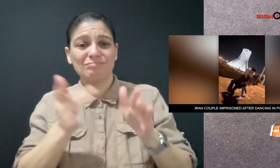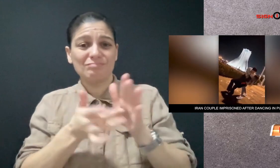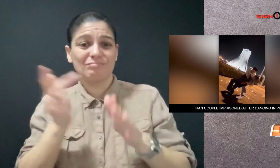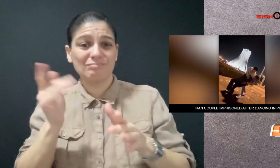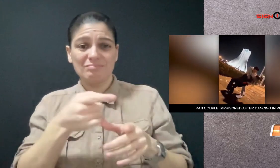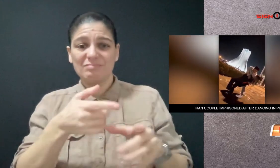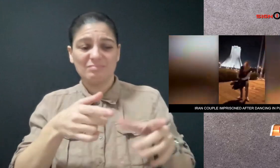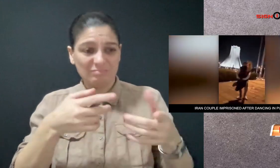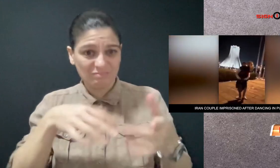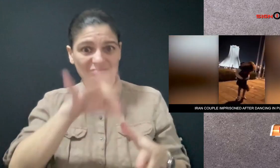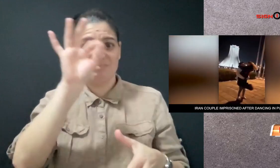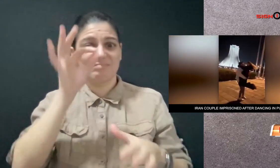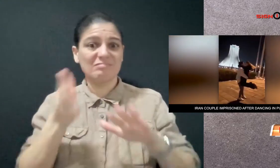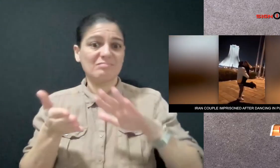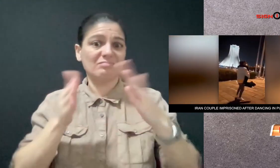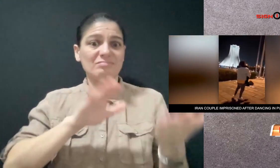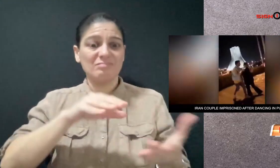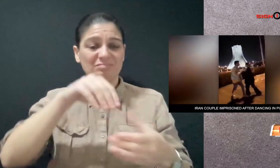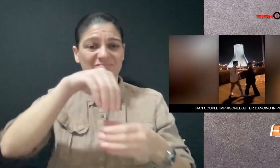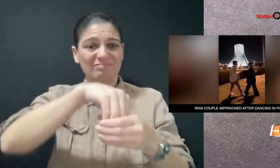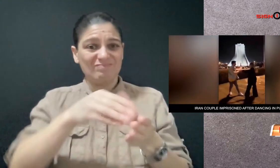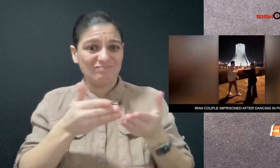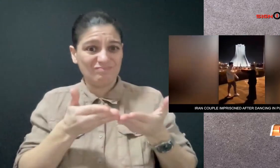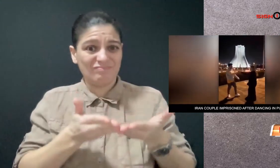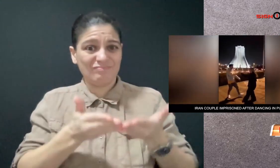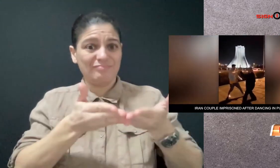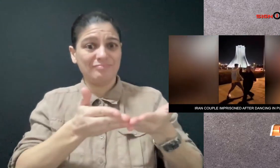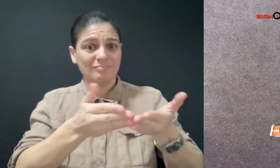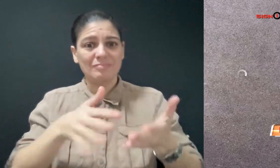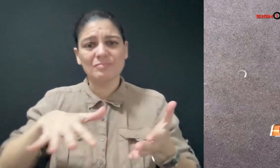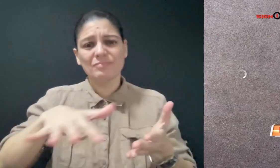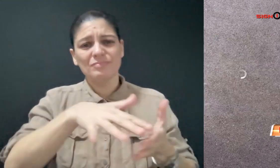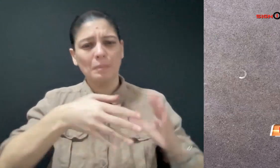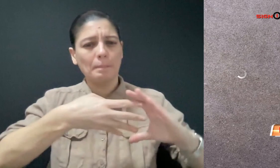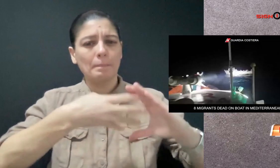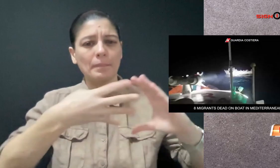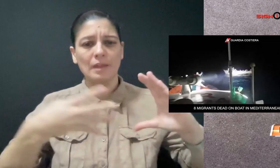Eight migrants were found dead on a small boat in the Mediterranean Sea this week.